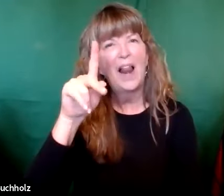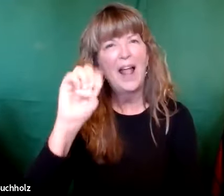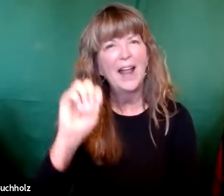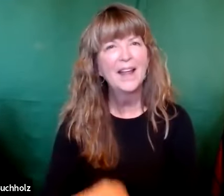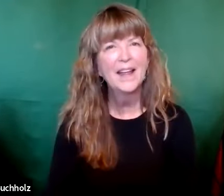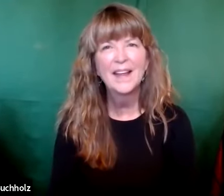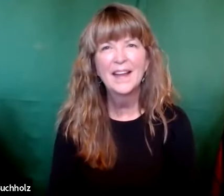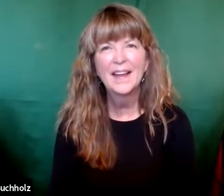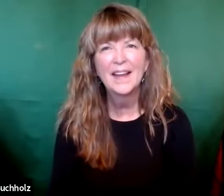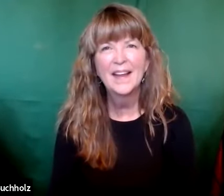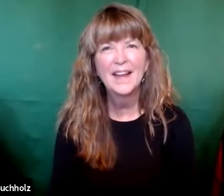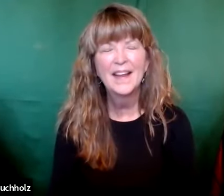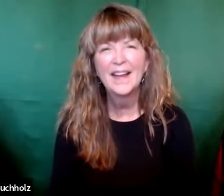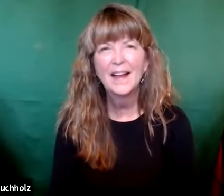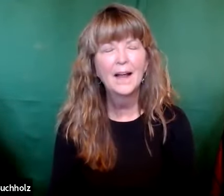And what about snowflakes?